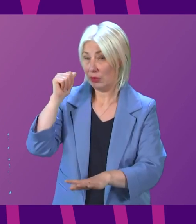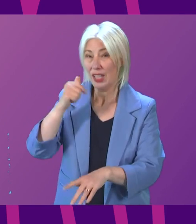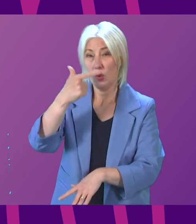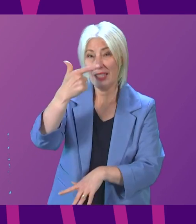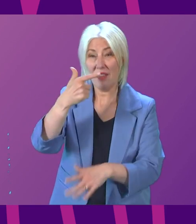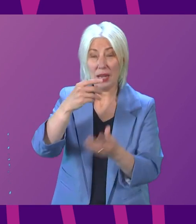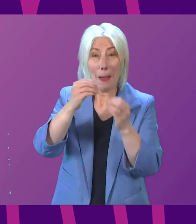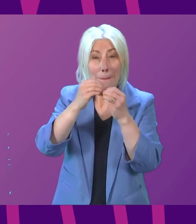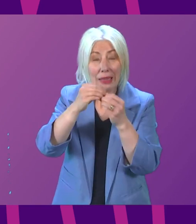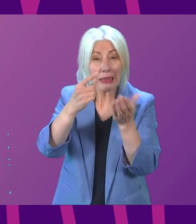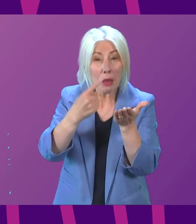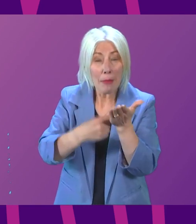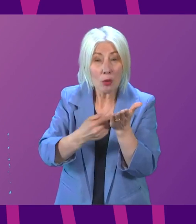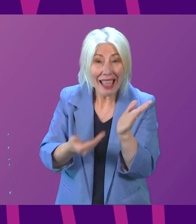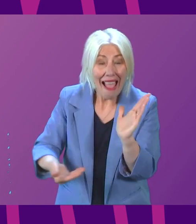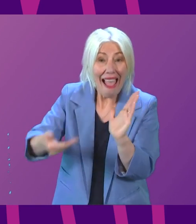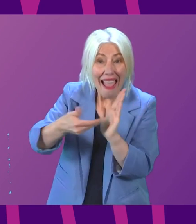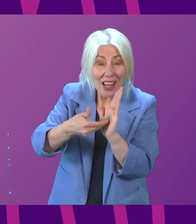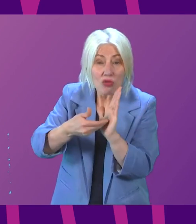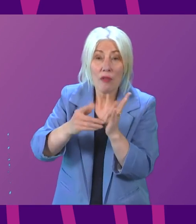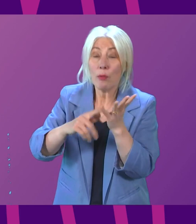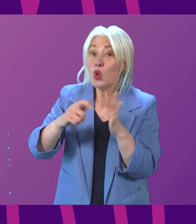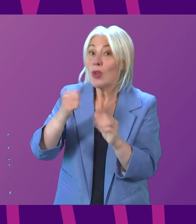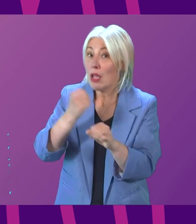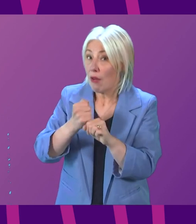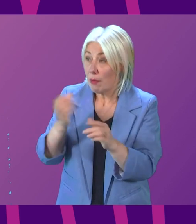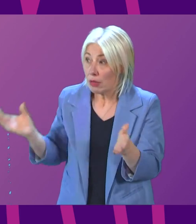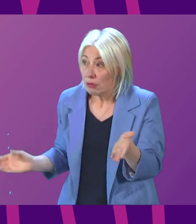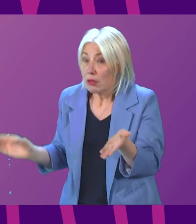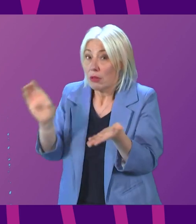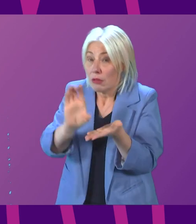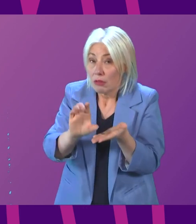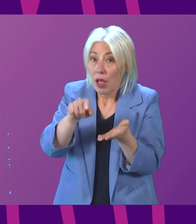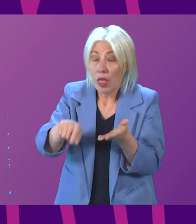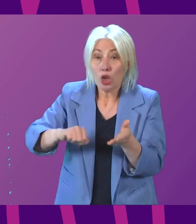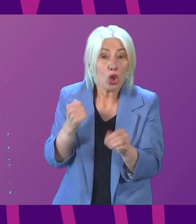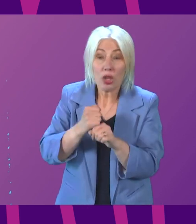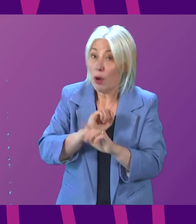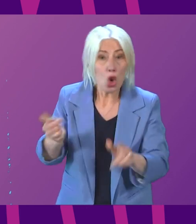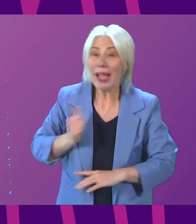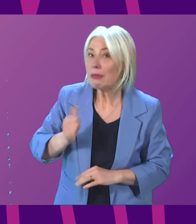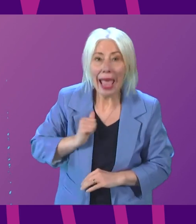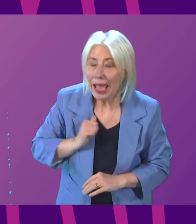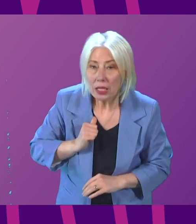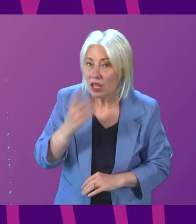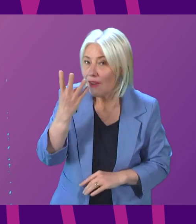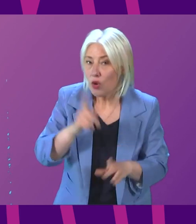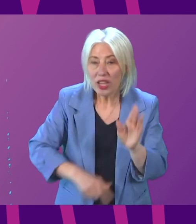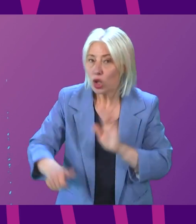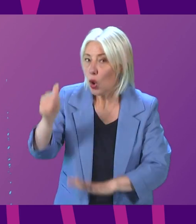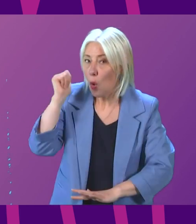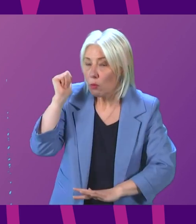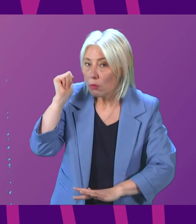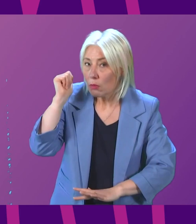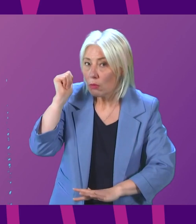£7 billion extra from the UK Treasury that this Scottish Government wasn't expecting just four years